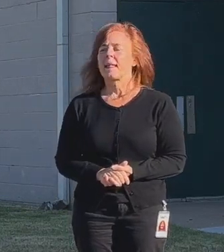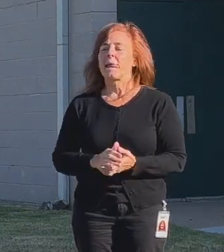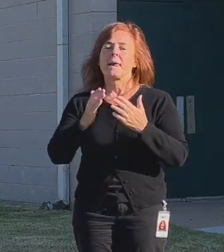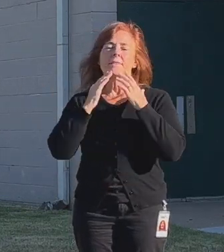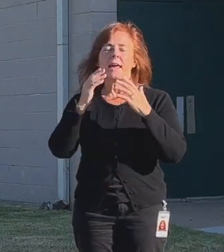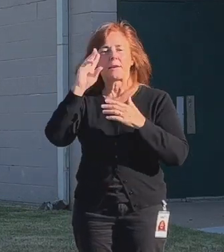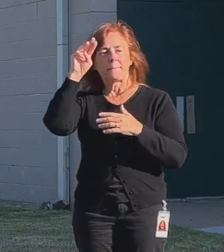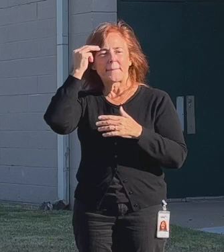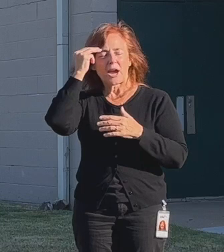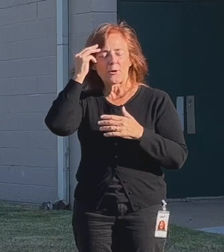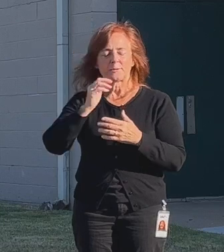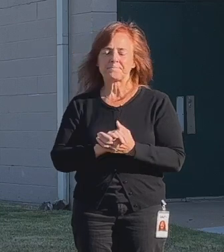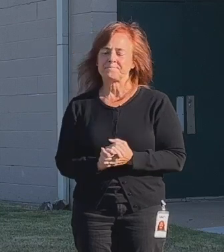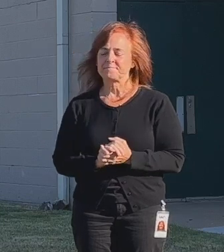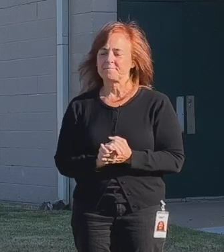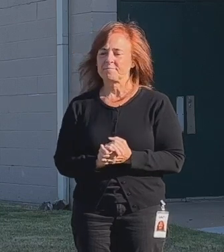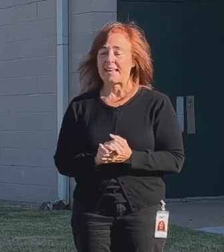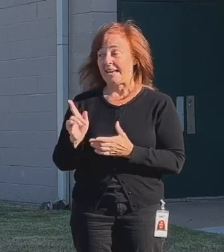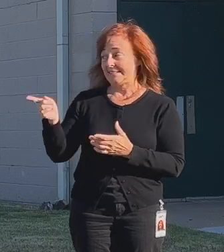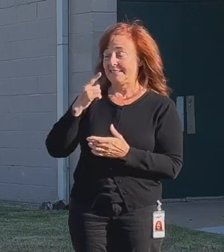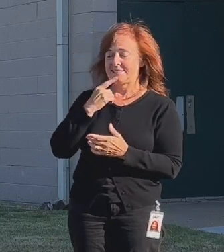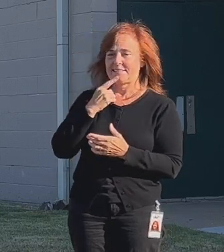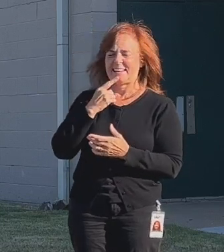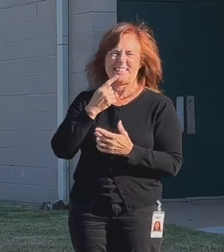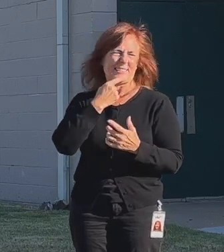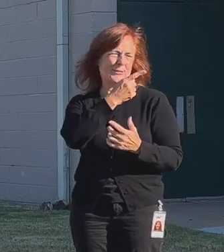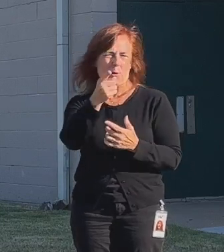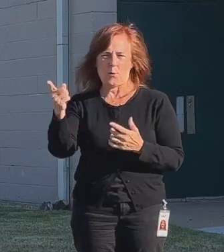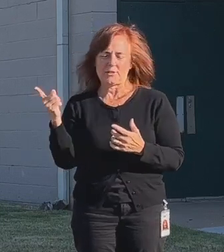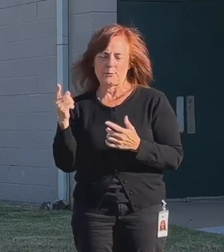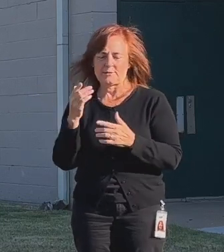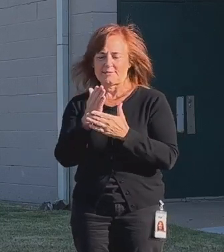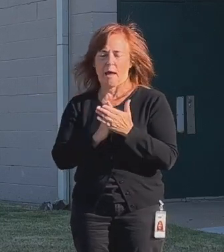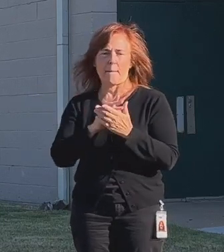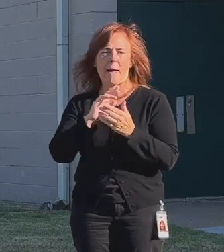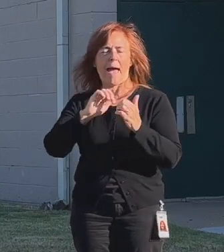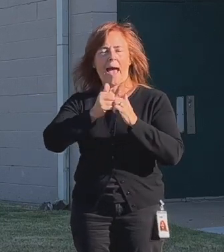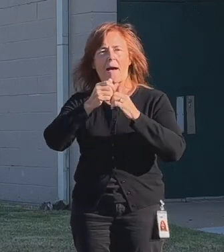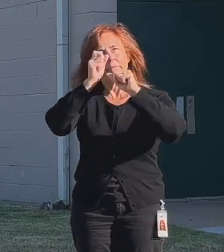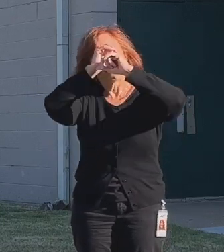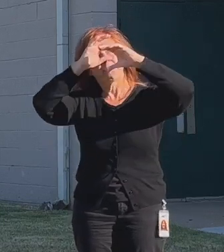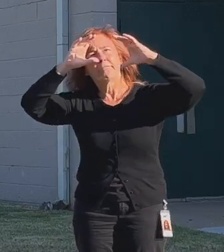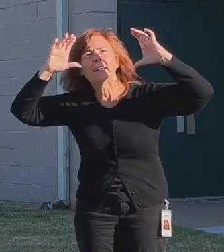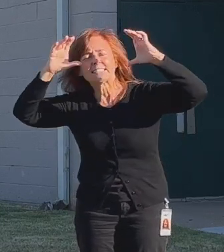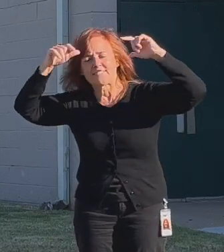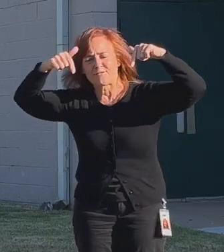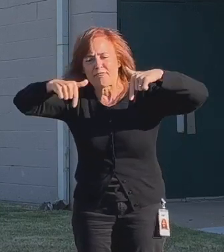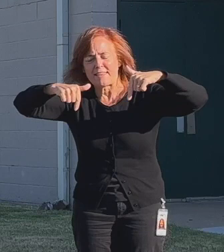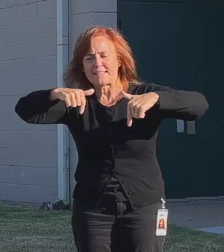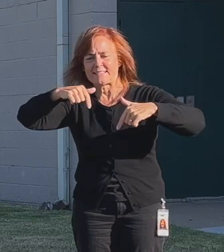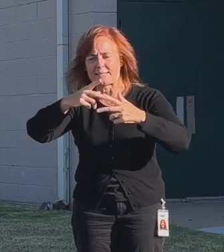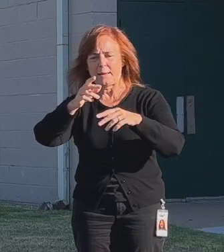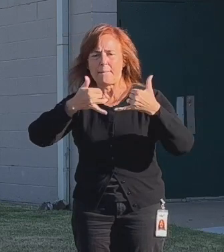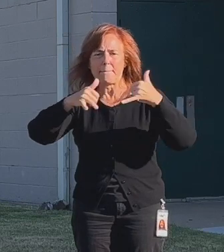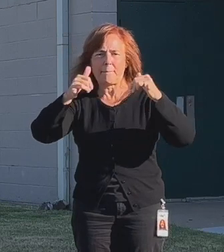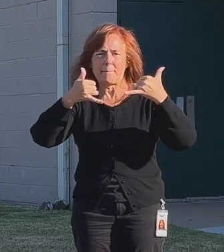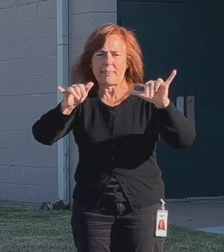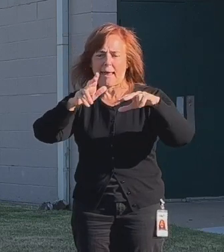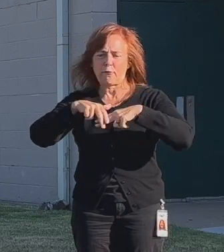Thank you, Mayor. And as he said, you know, he just told you some about how the vision for this playground